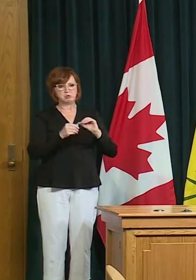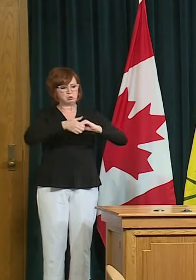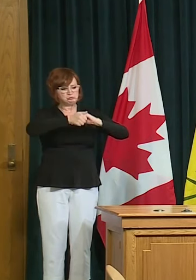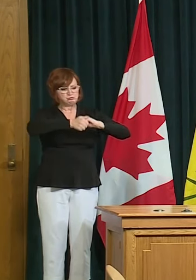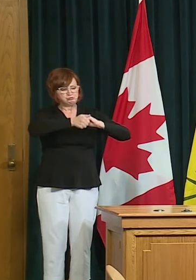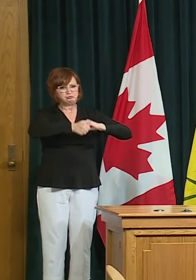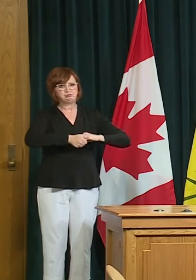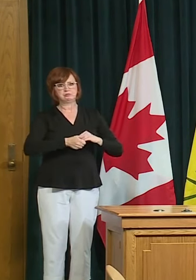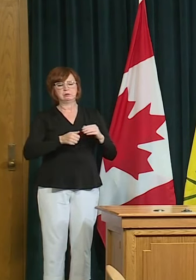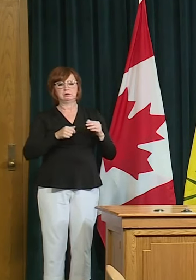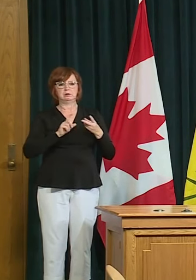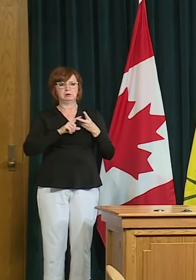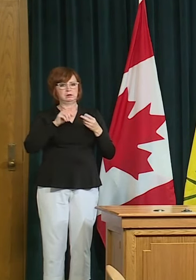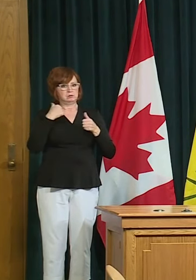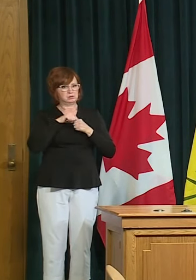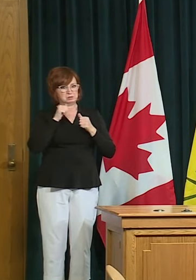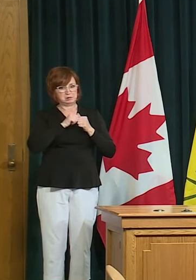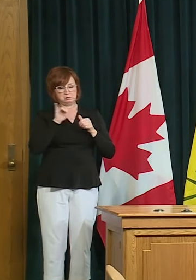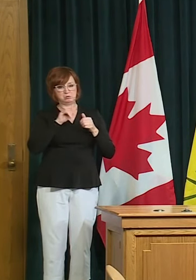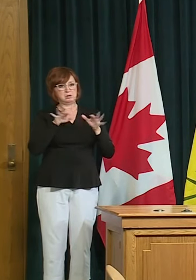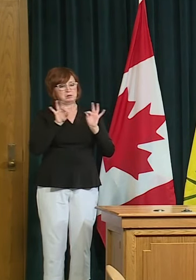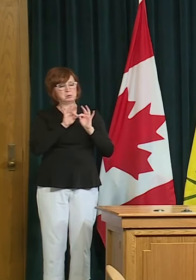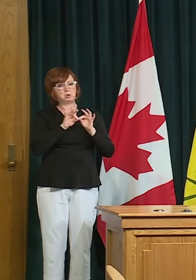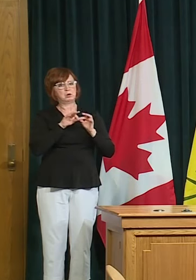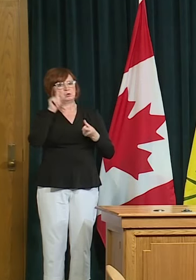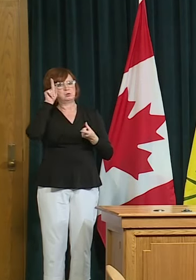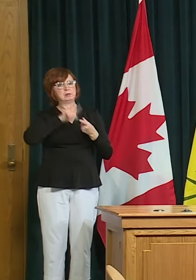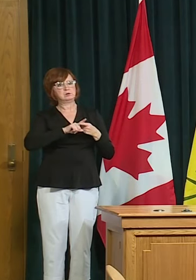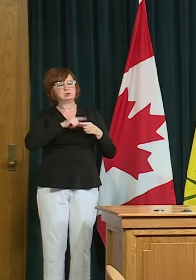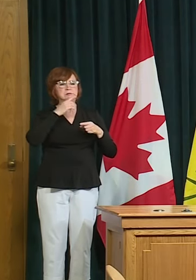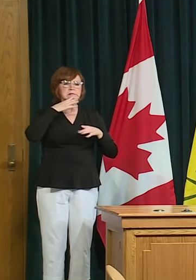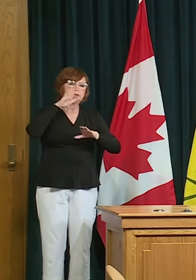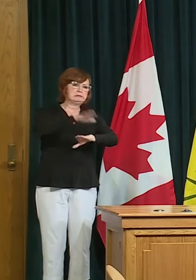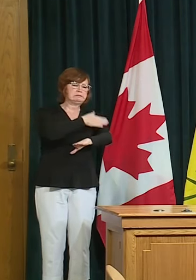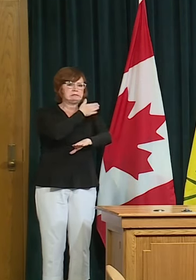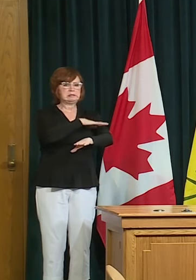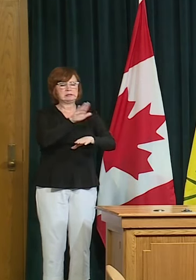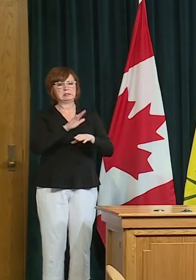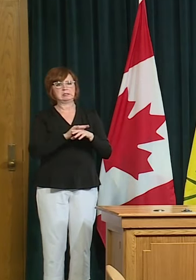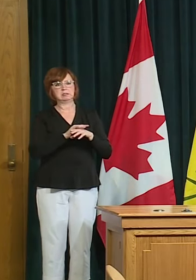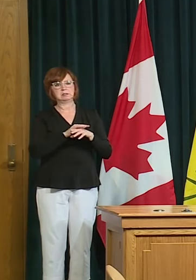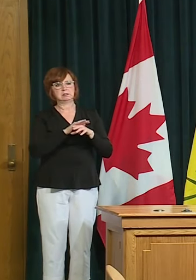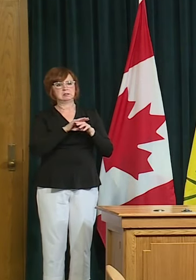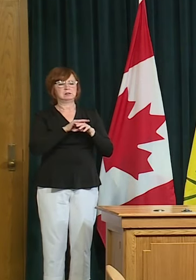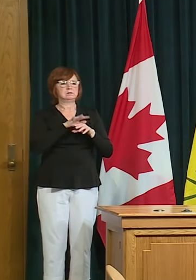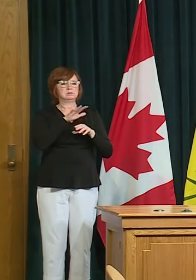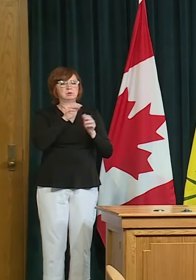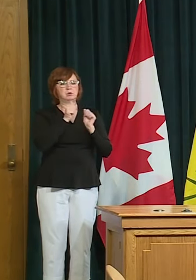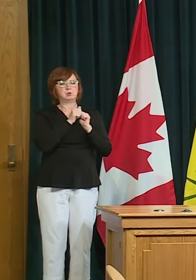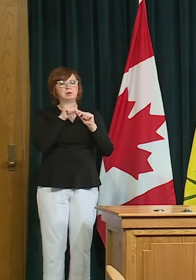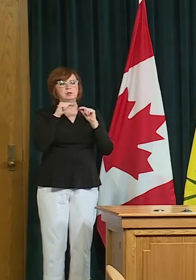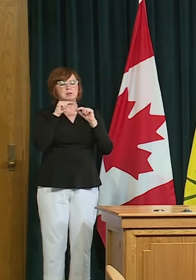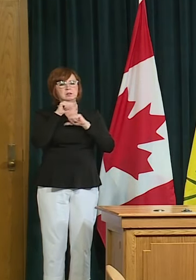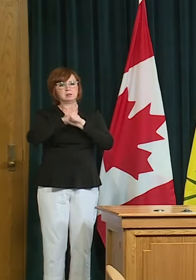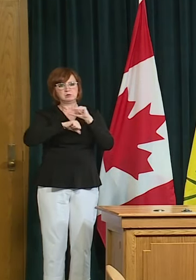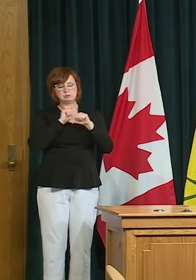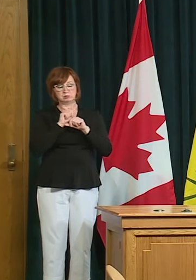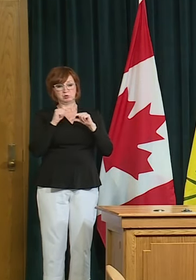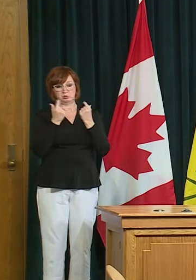course singing chanting all those things have been seen to cause transmission very quickly within a group uh